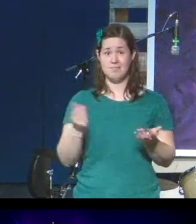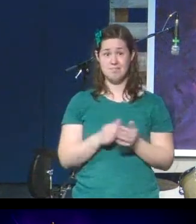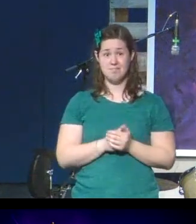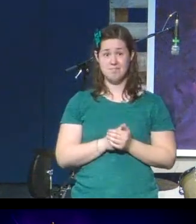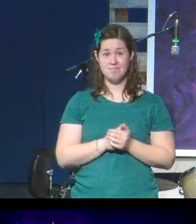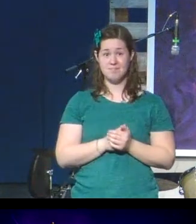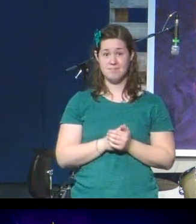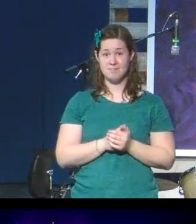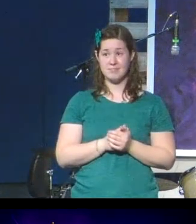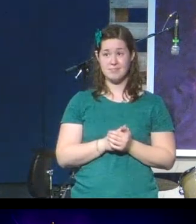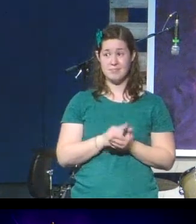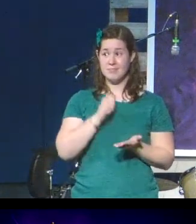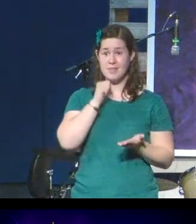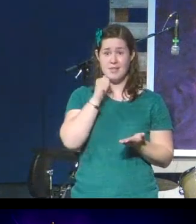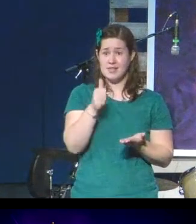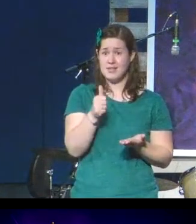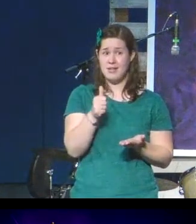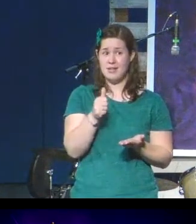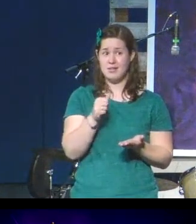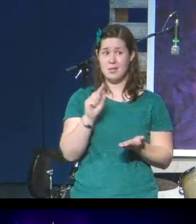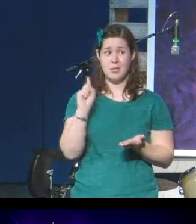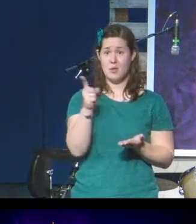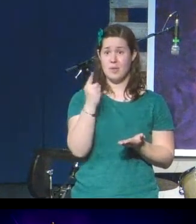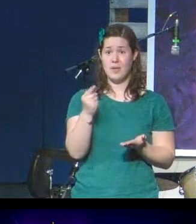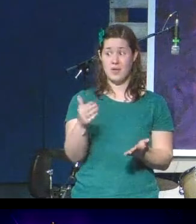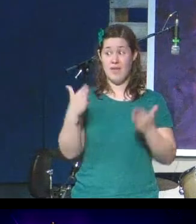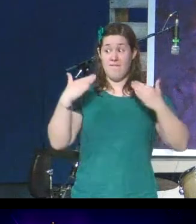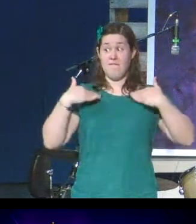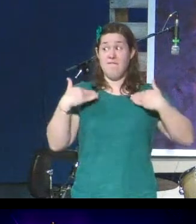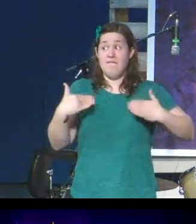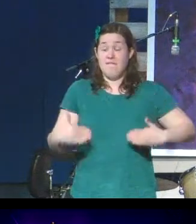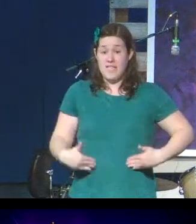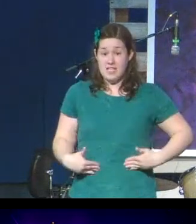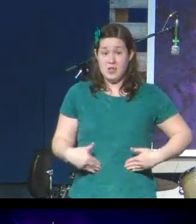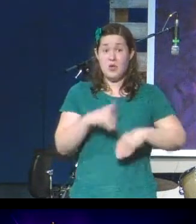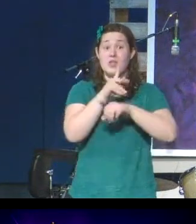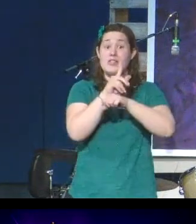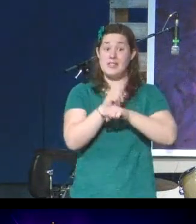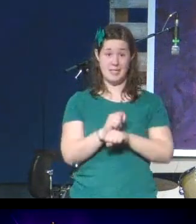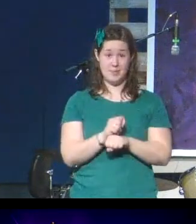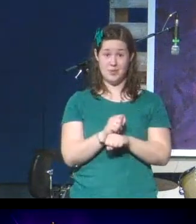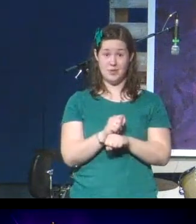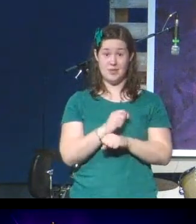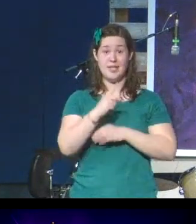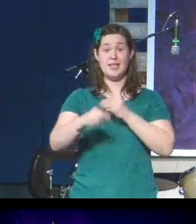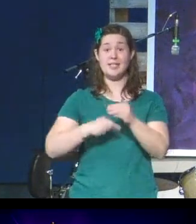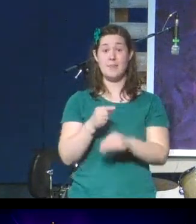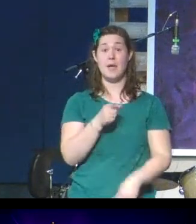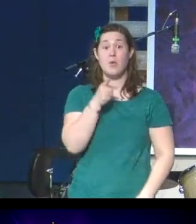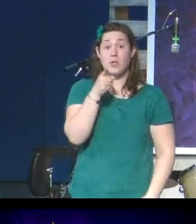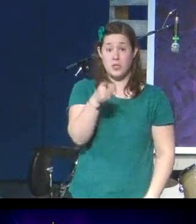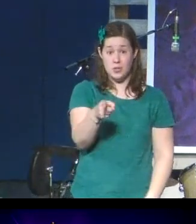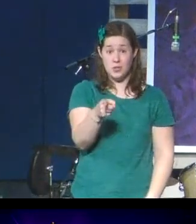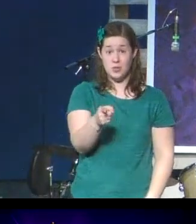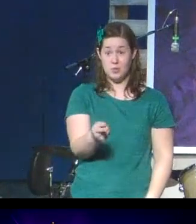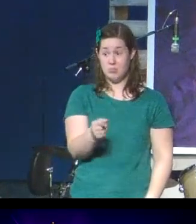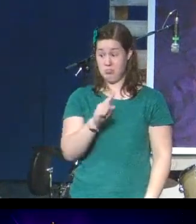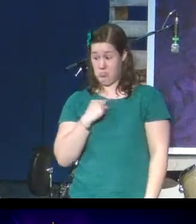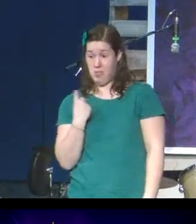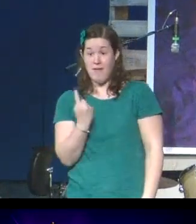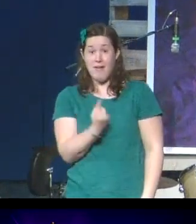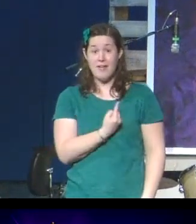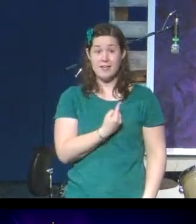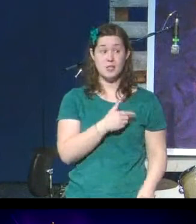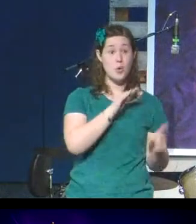It is not just about a physical temple. It is about you. It is about us reminding